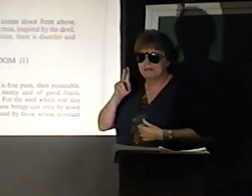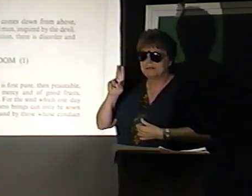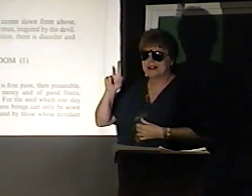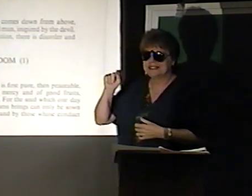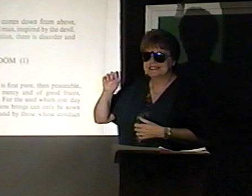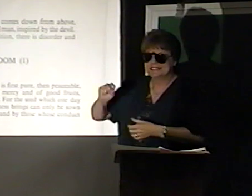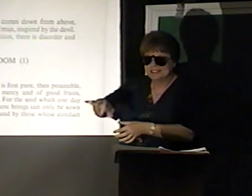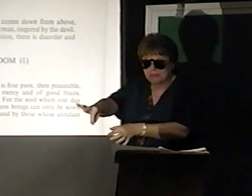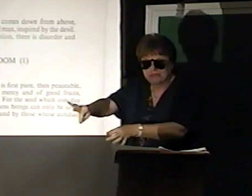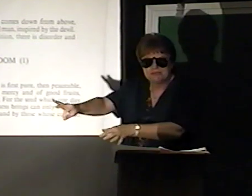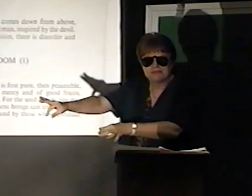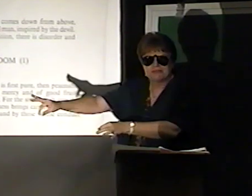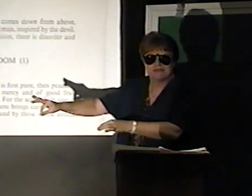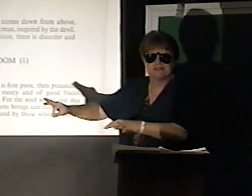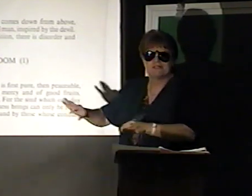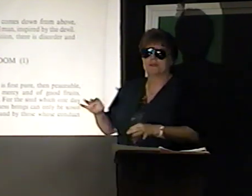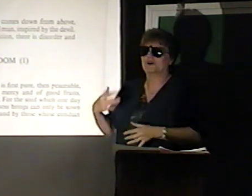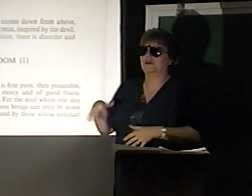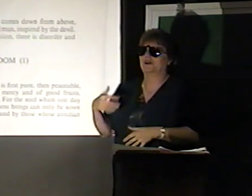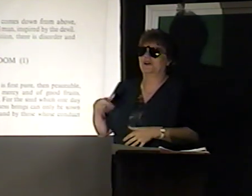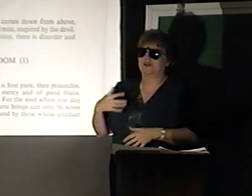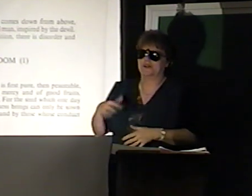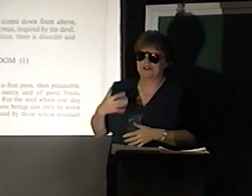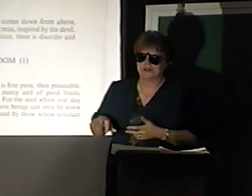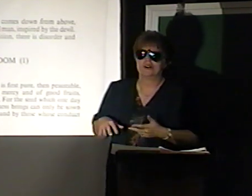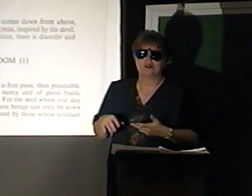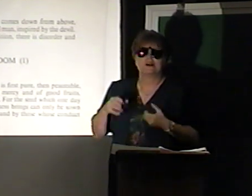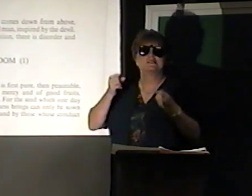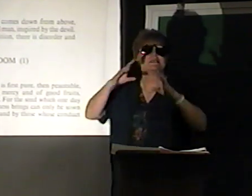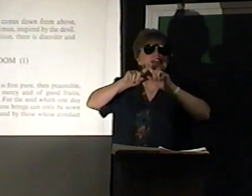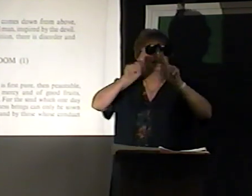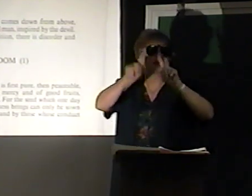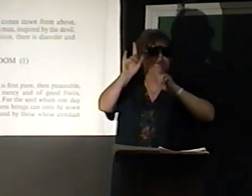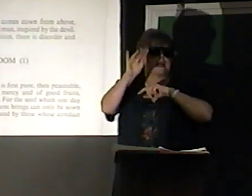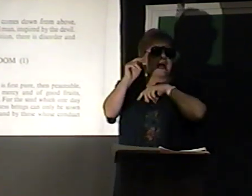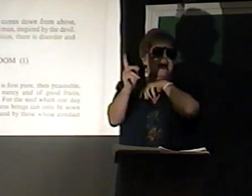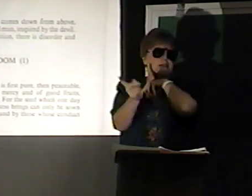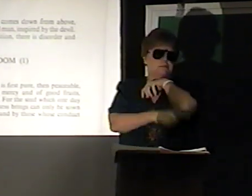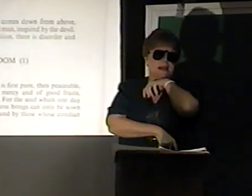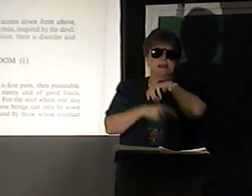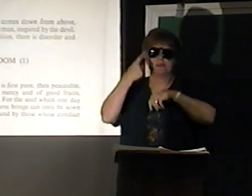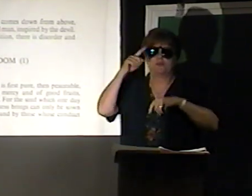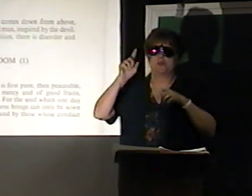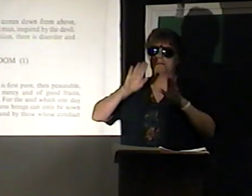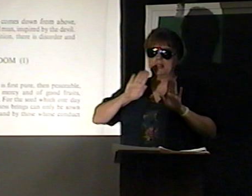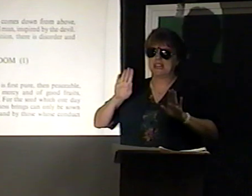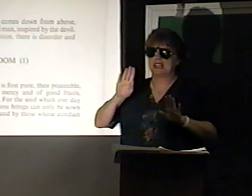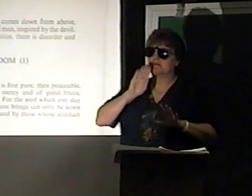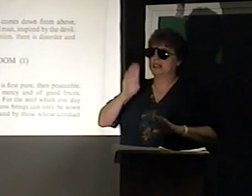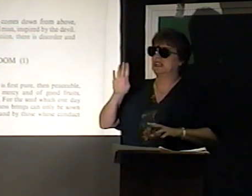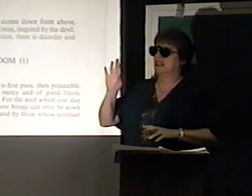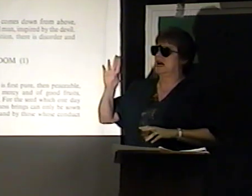spots. Or, many different kinds of things. big things.